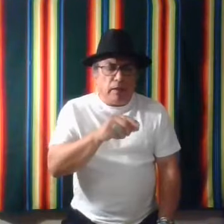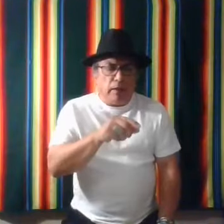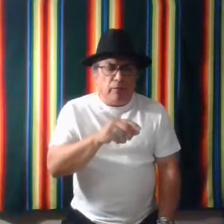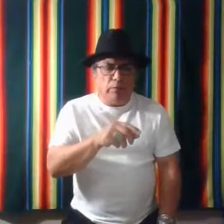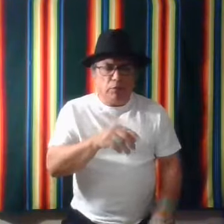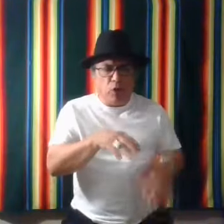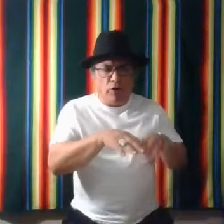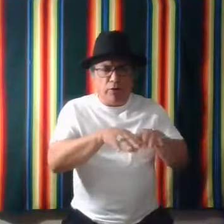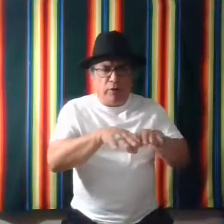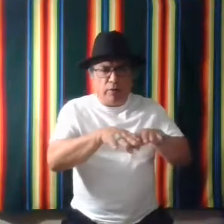if it was water,